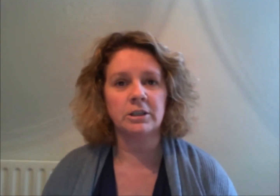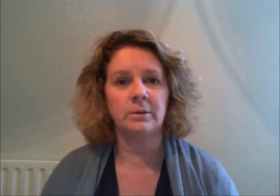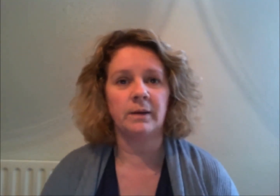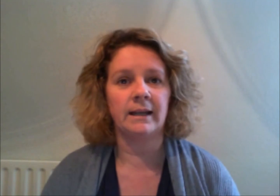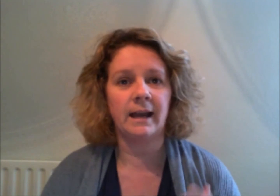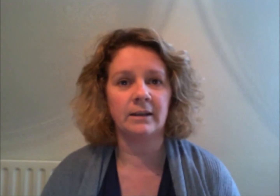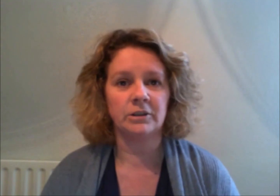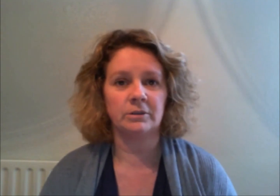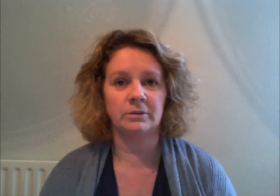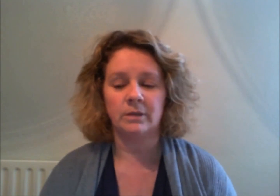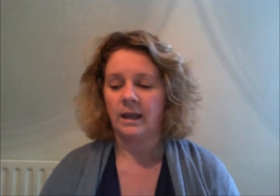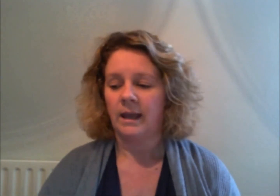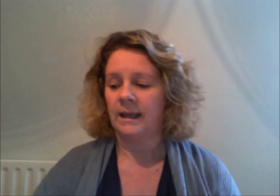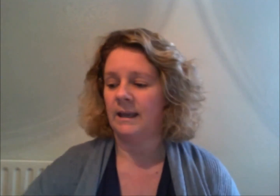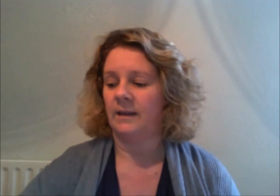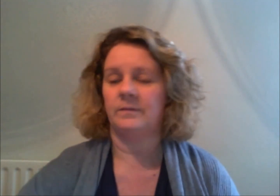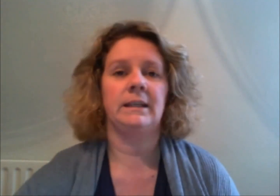do an actual EFT